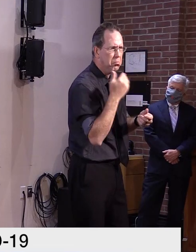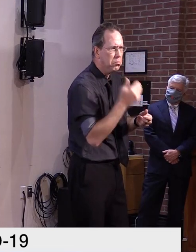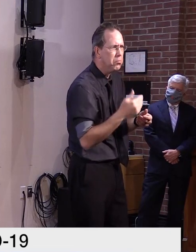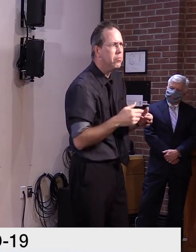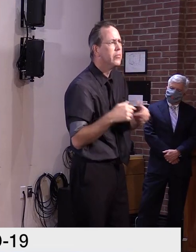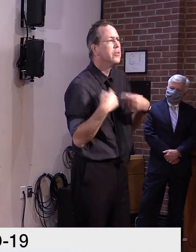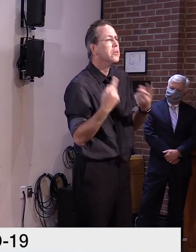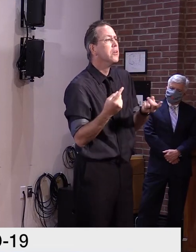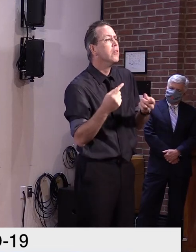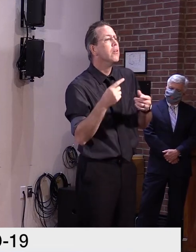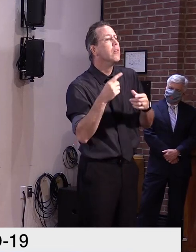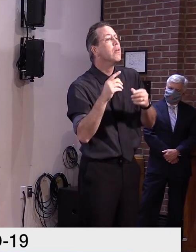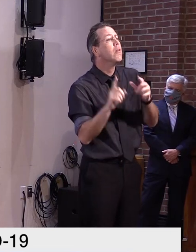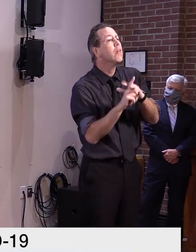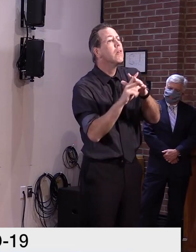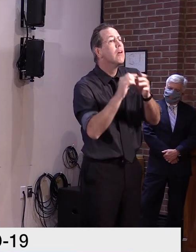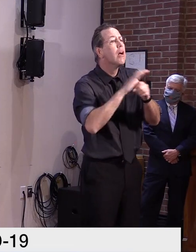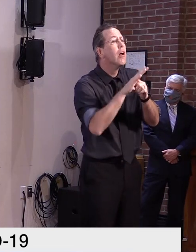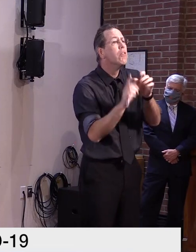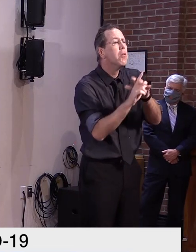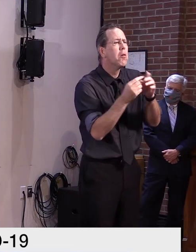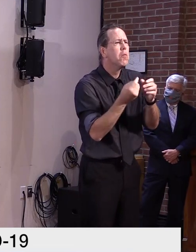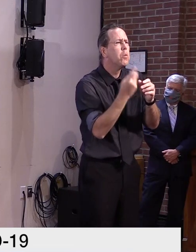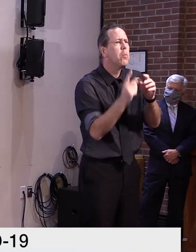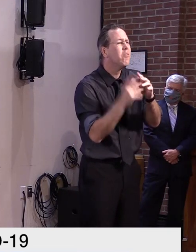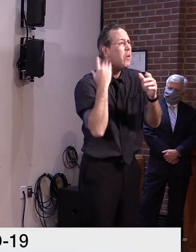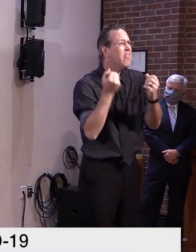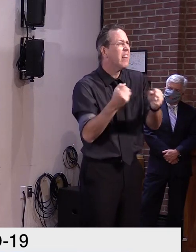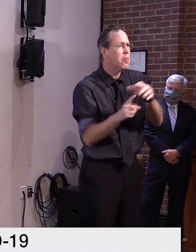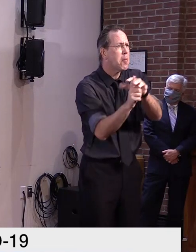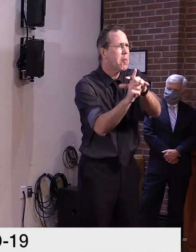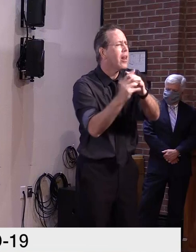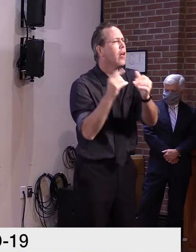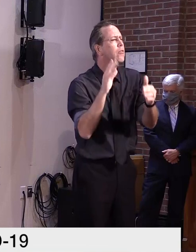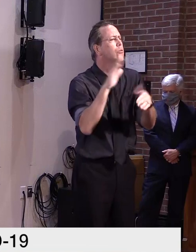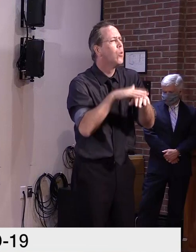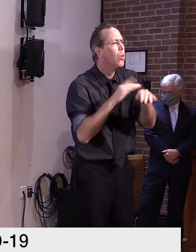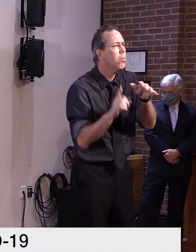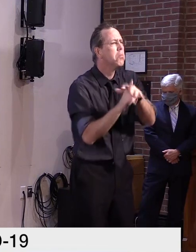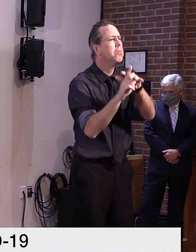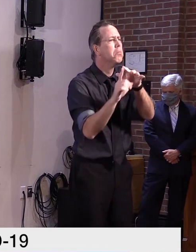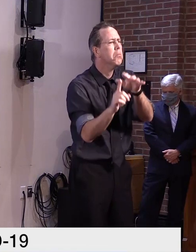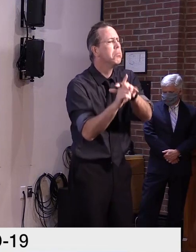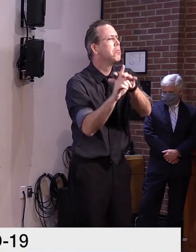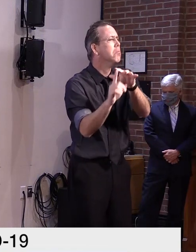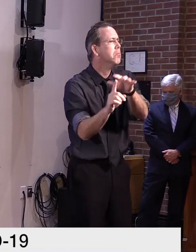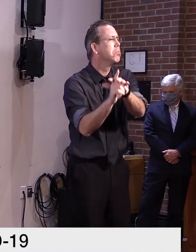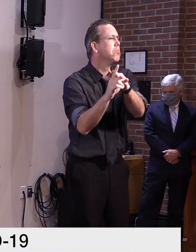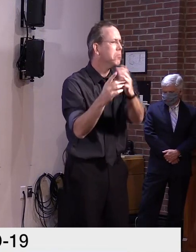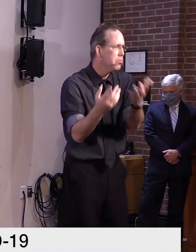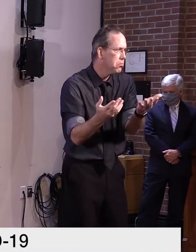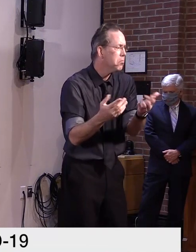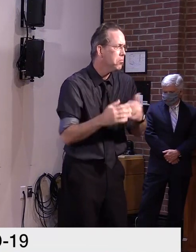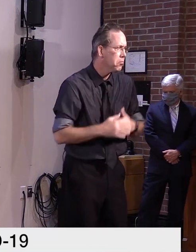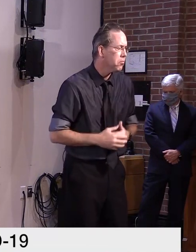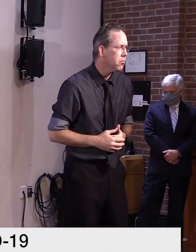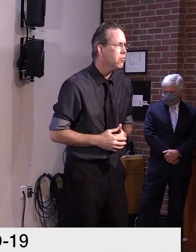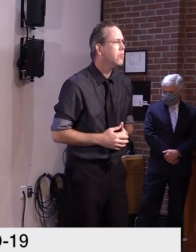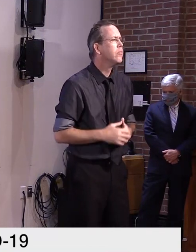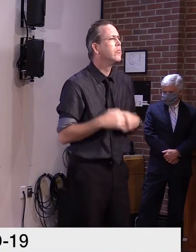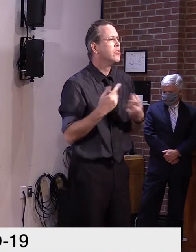in the last three weeks as well. So we'll keep a close eye on these regional trends as college restart